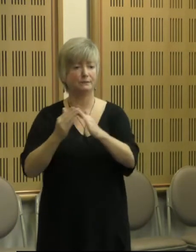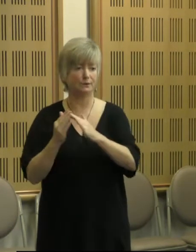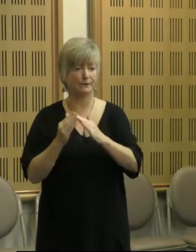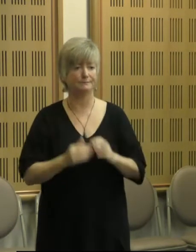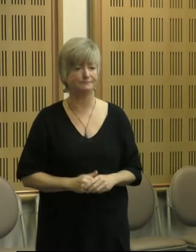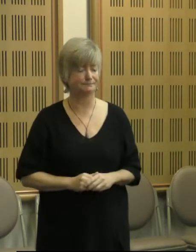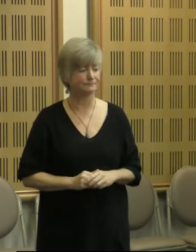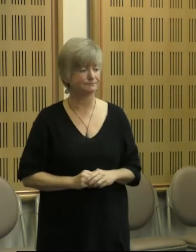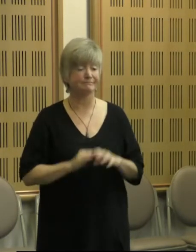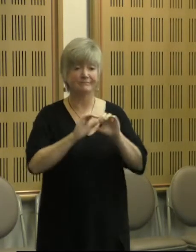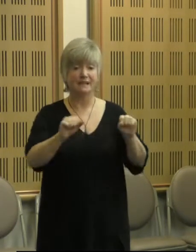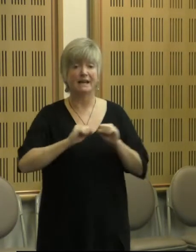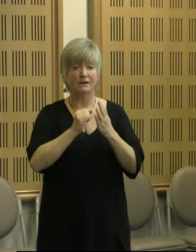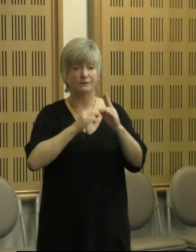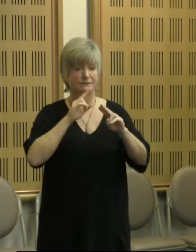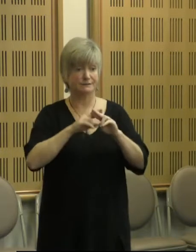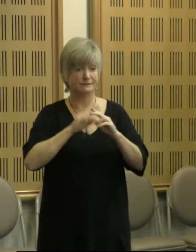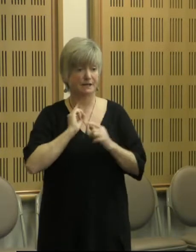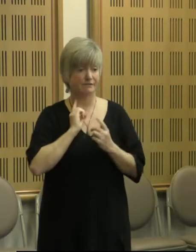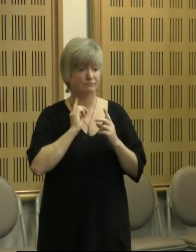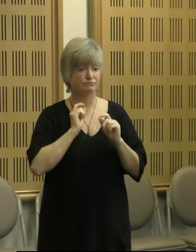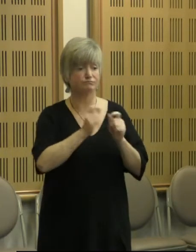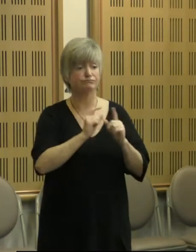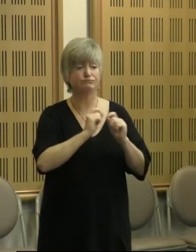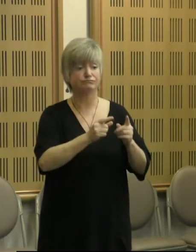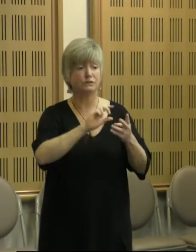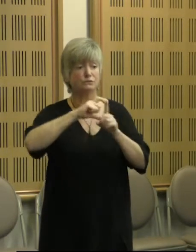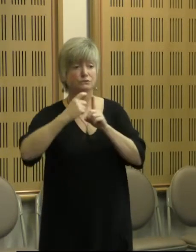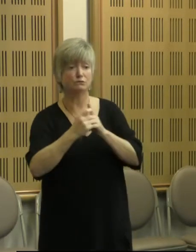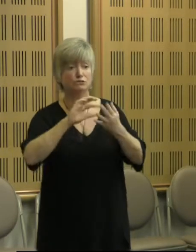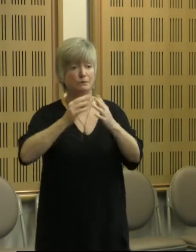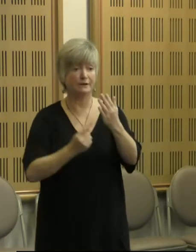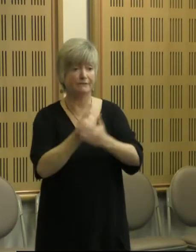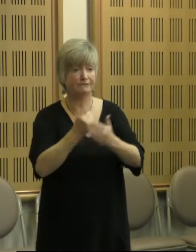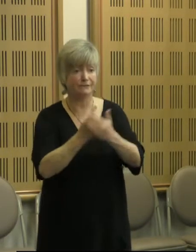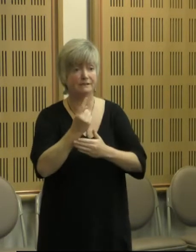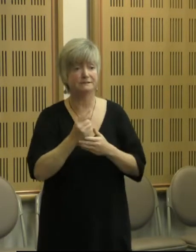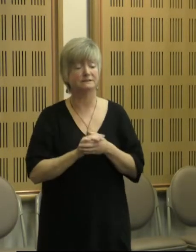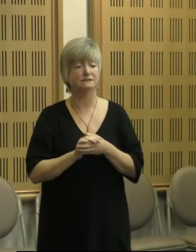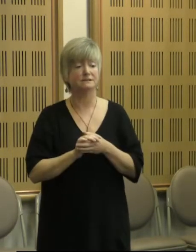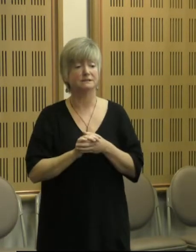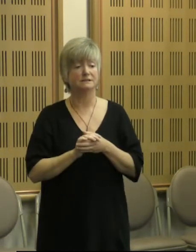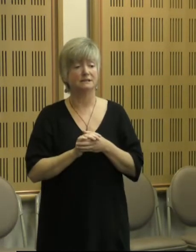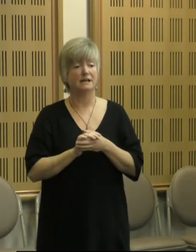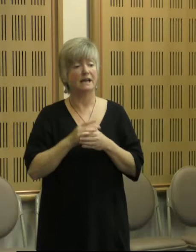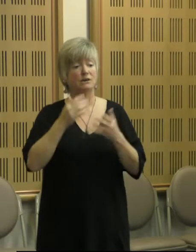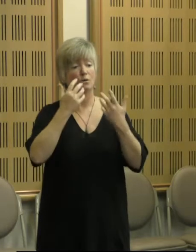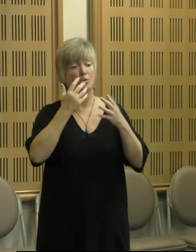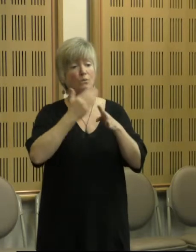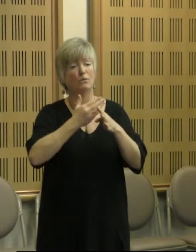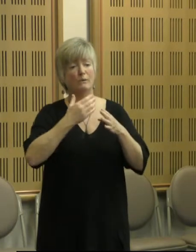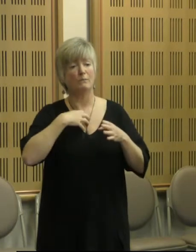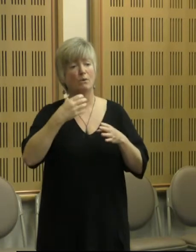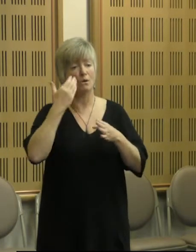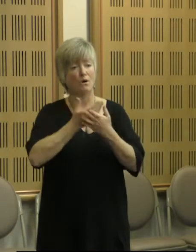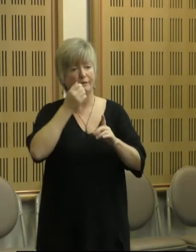Our staff now attend many more Aboriginal cultural and community events, and feel more prepared to work on individual advocacy issues. We are working on